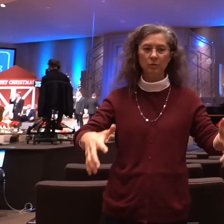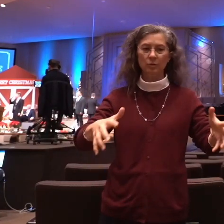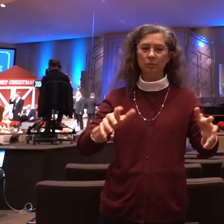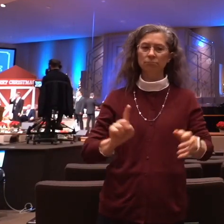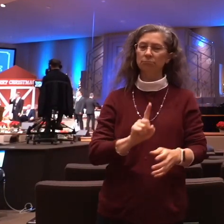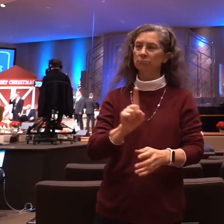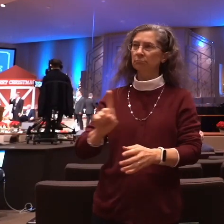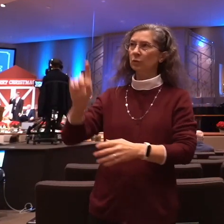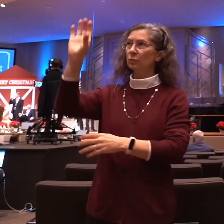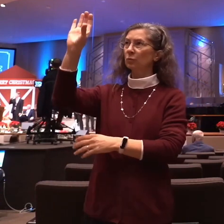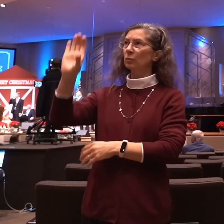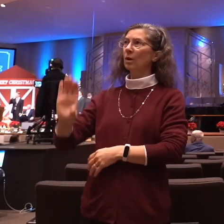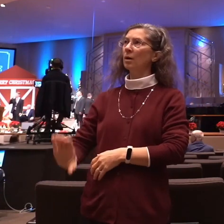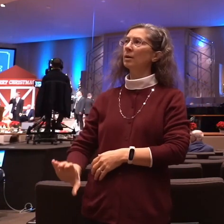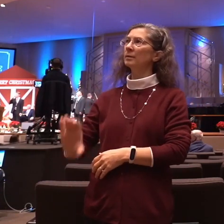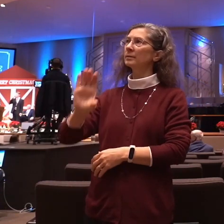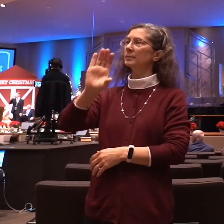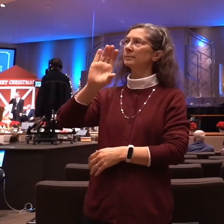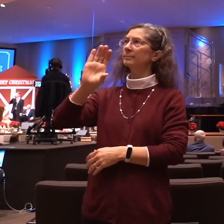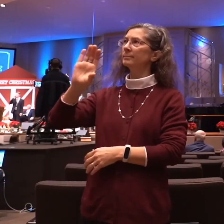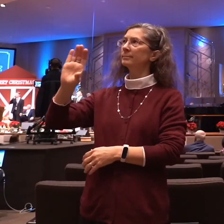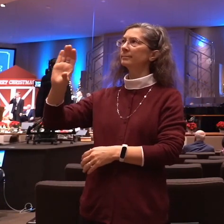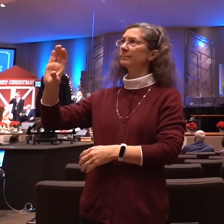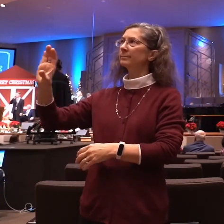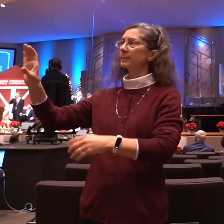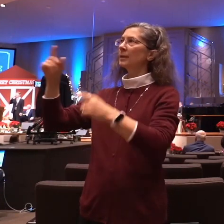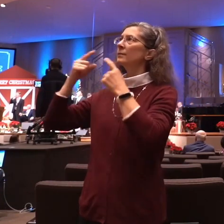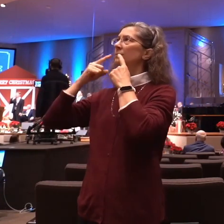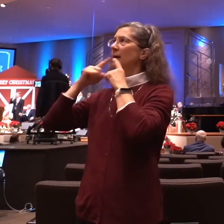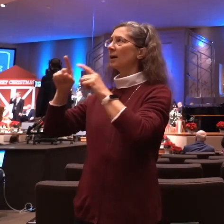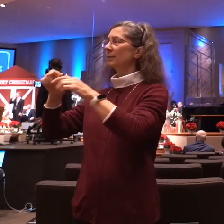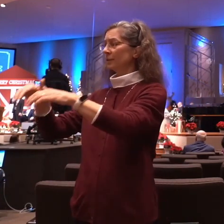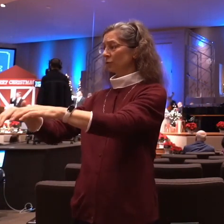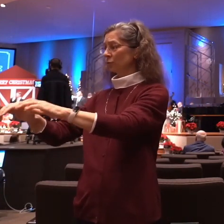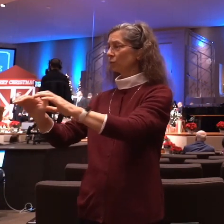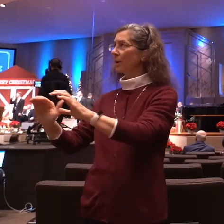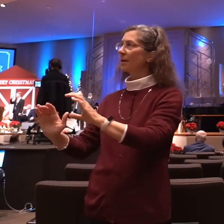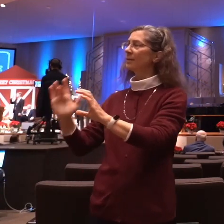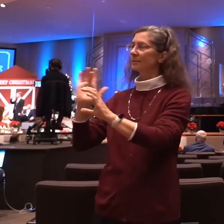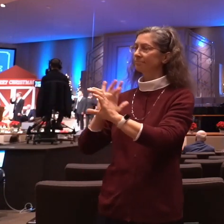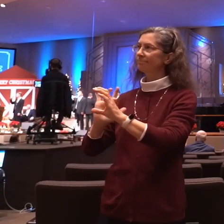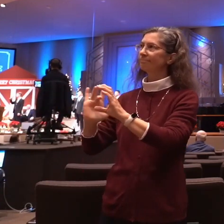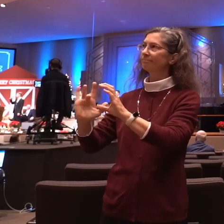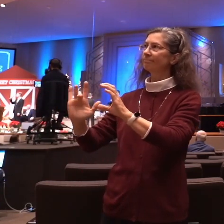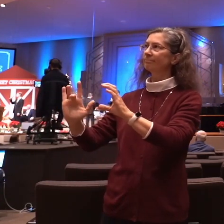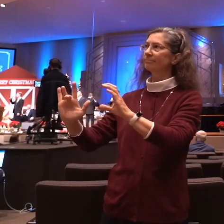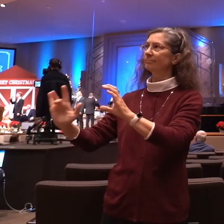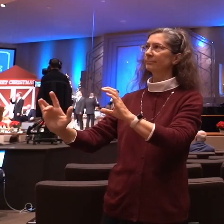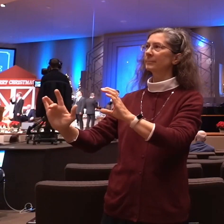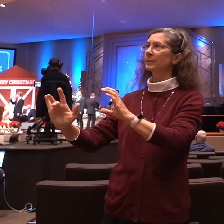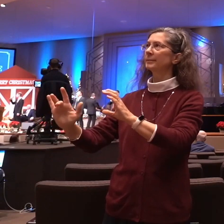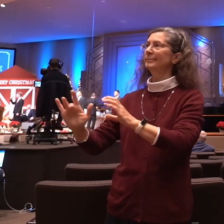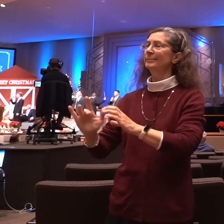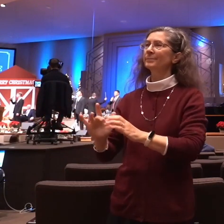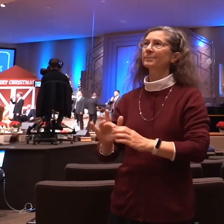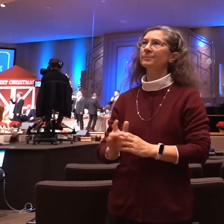started in a major Ended in an empty grave All I